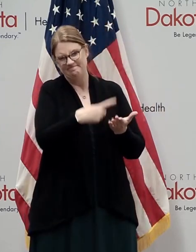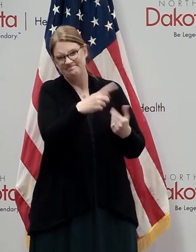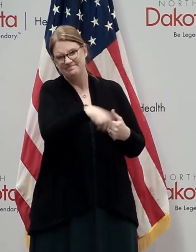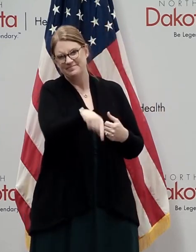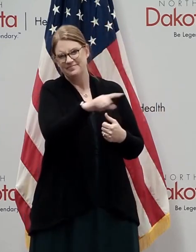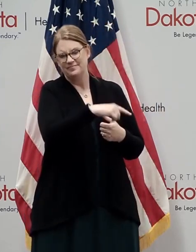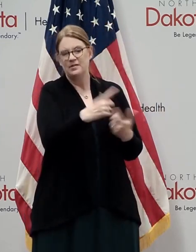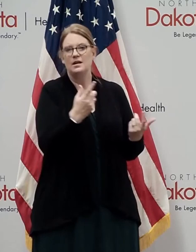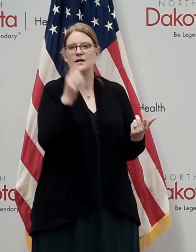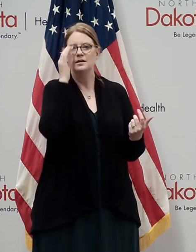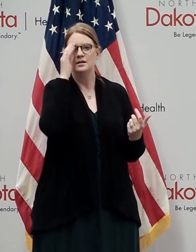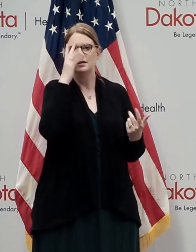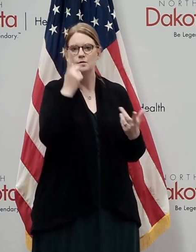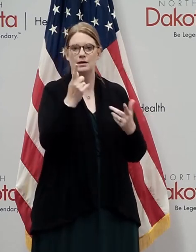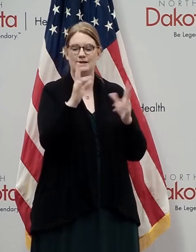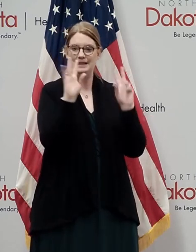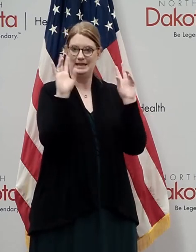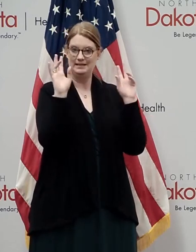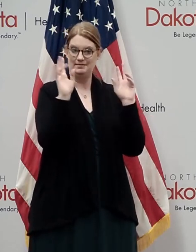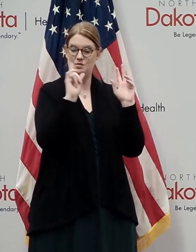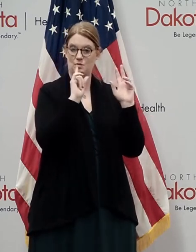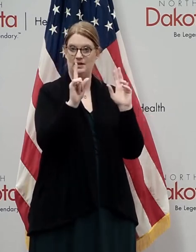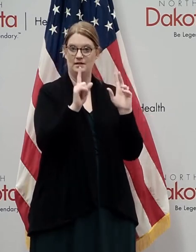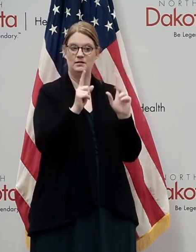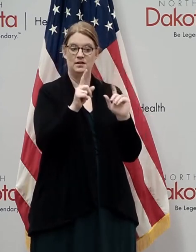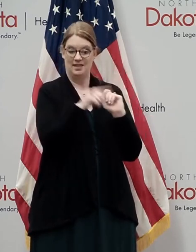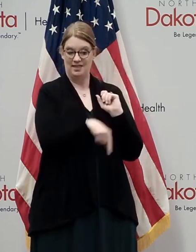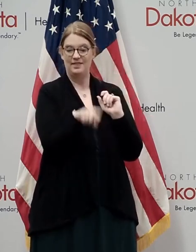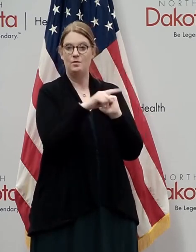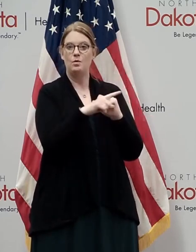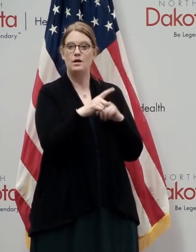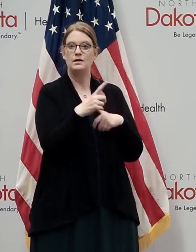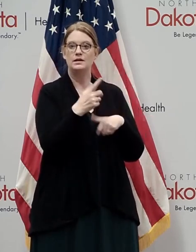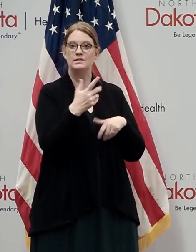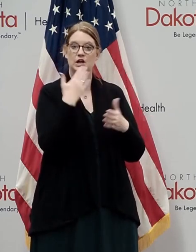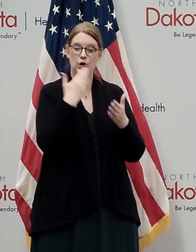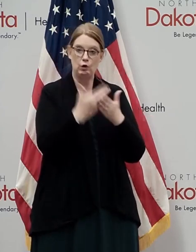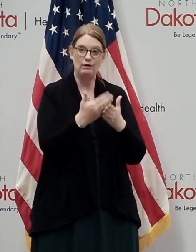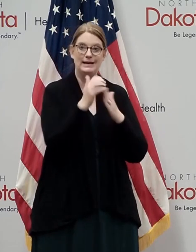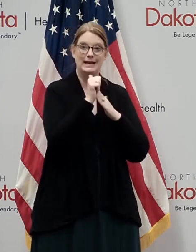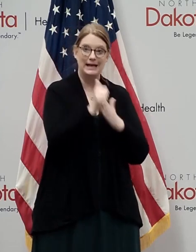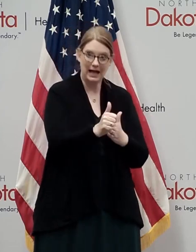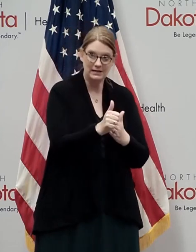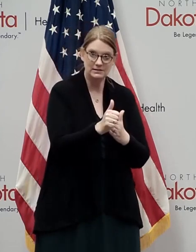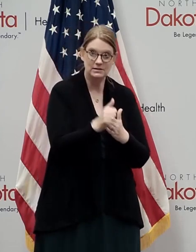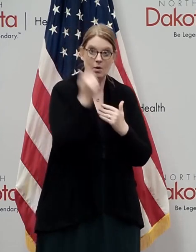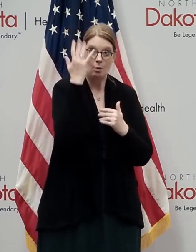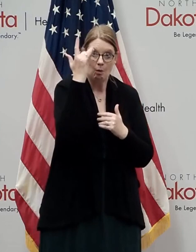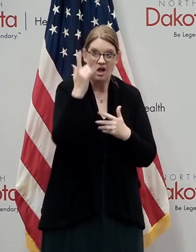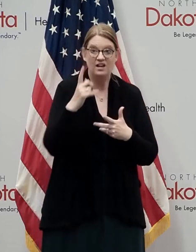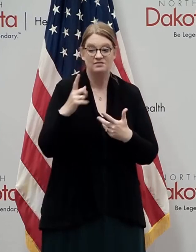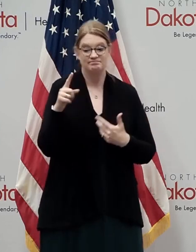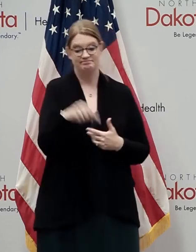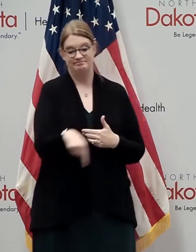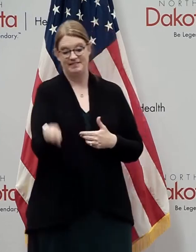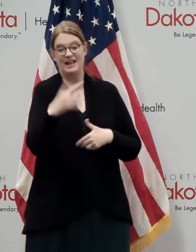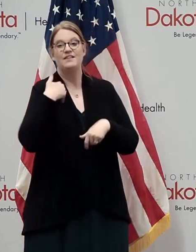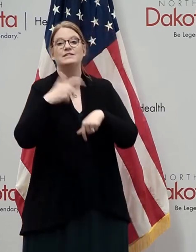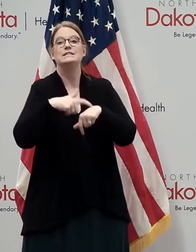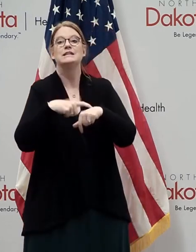clear themes emerged which is they wanted to have timely guidance to help plan for in-person